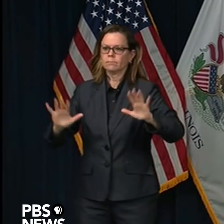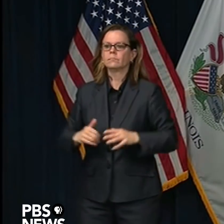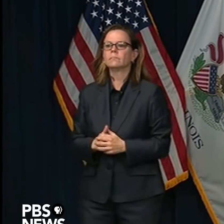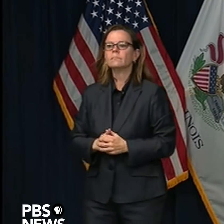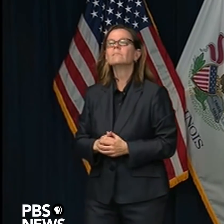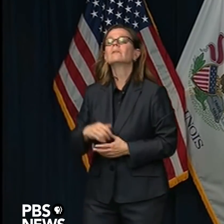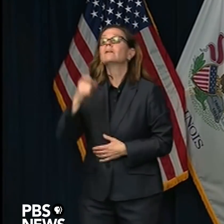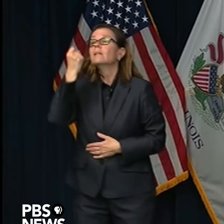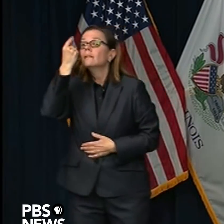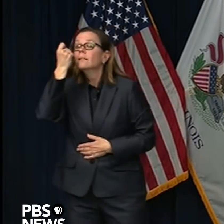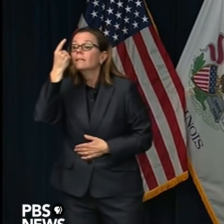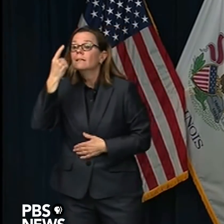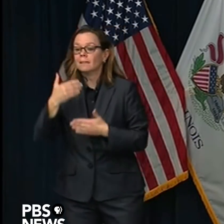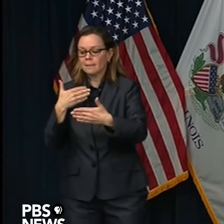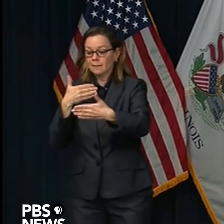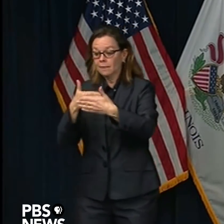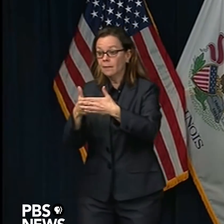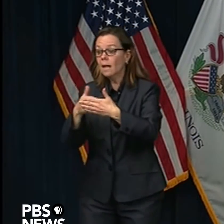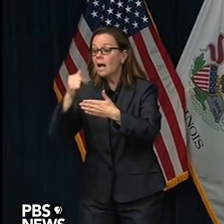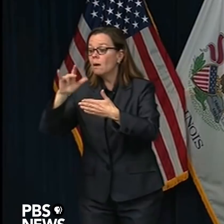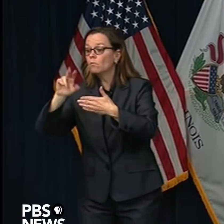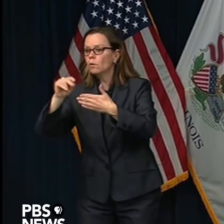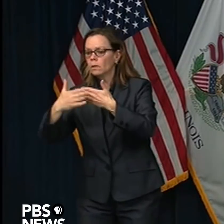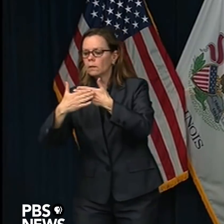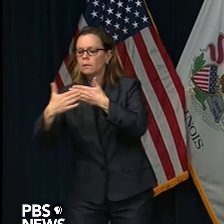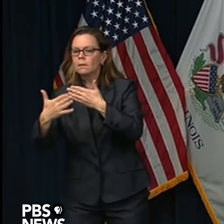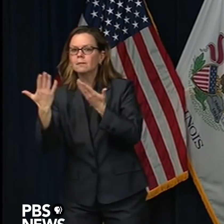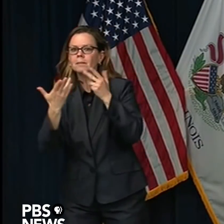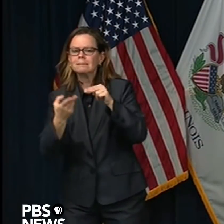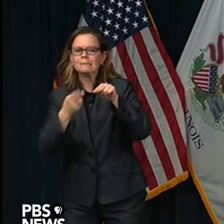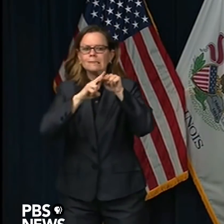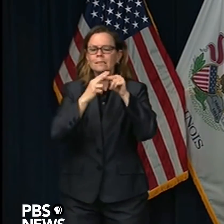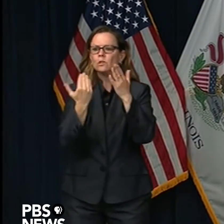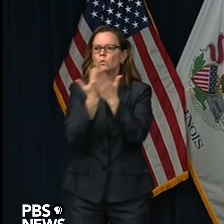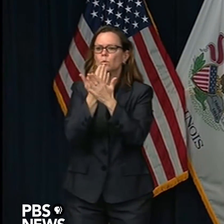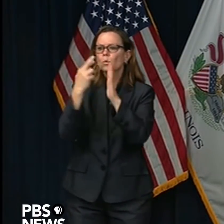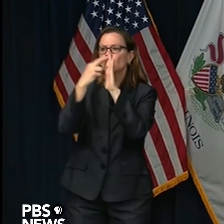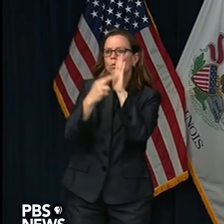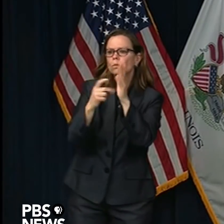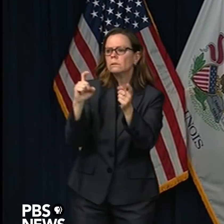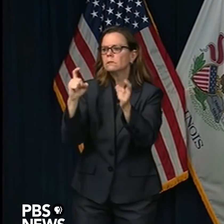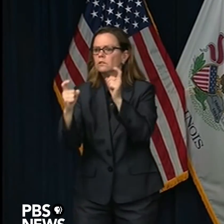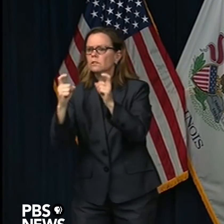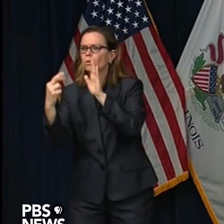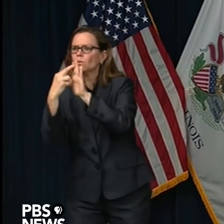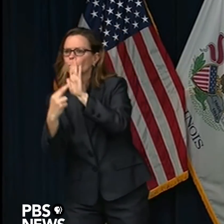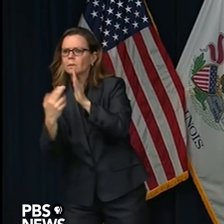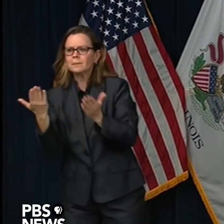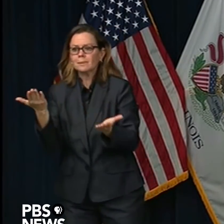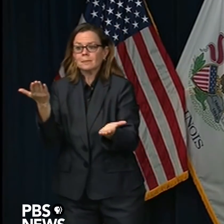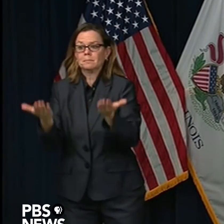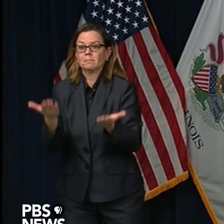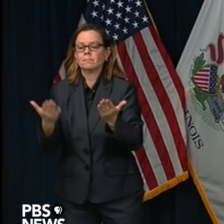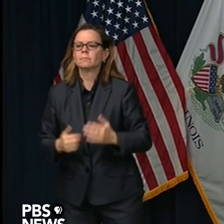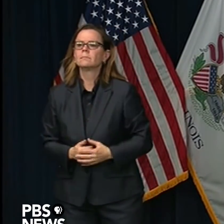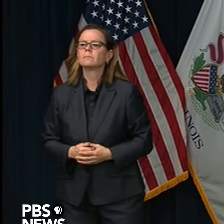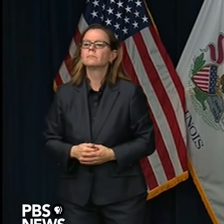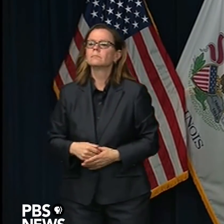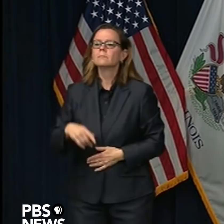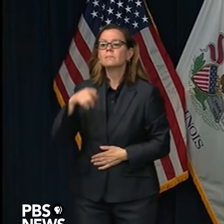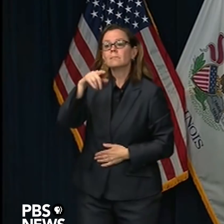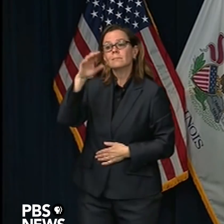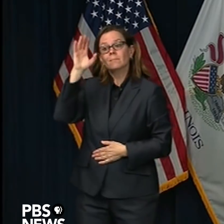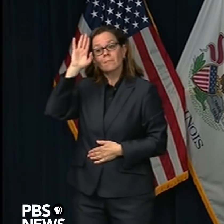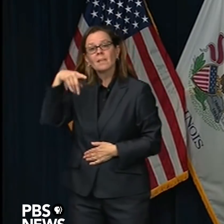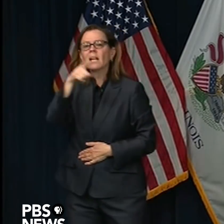you know, that if you do that, we're going to see a big spike upward and, once again, hospitalizations, ICU beds filled, vents